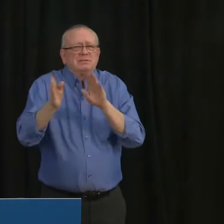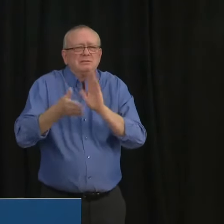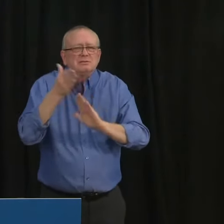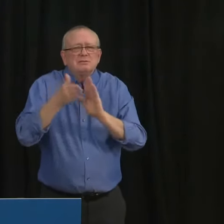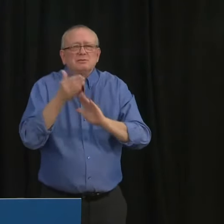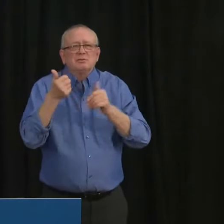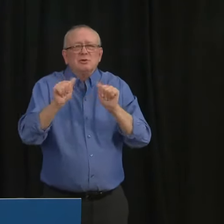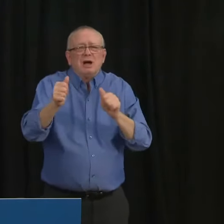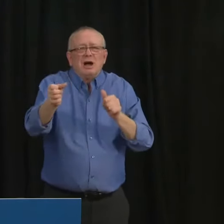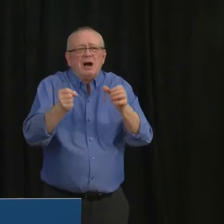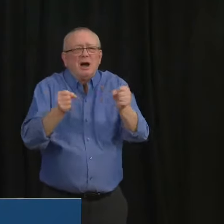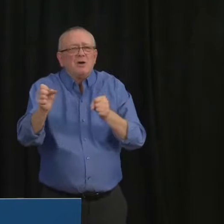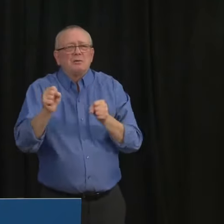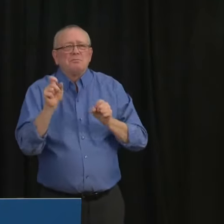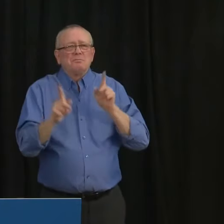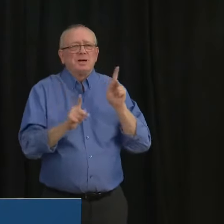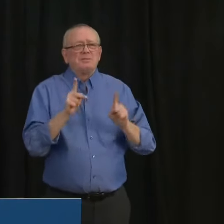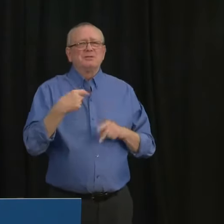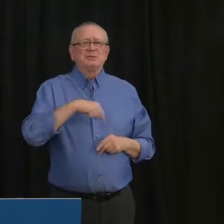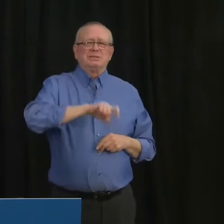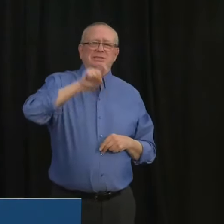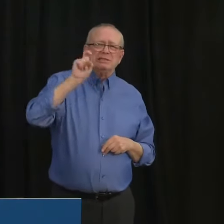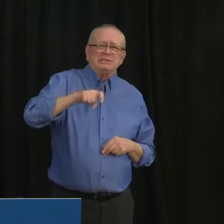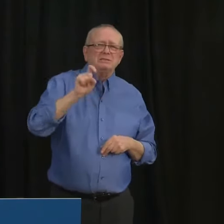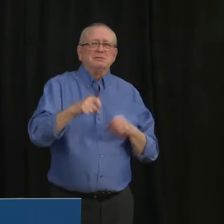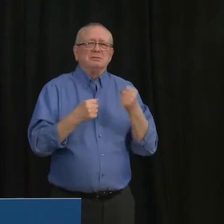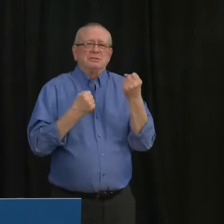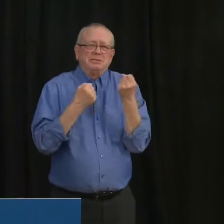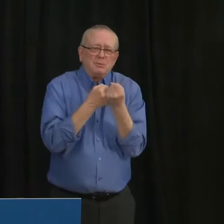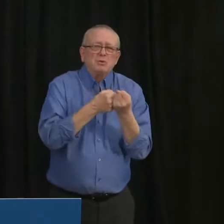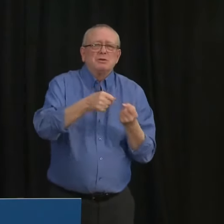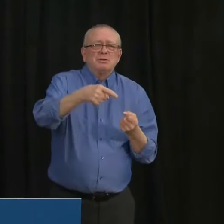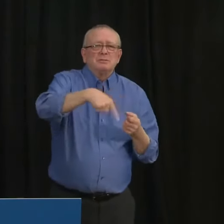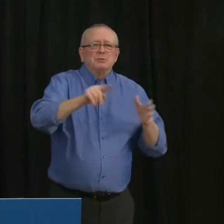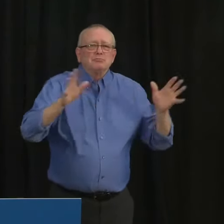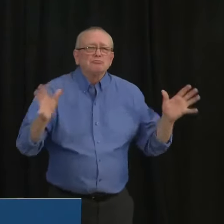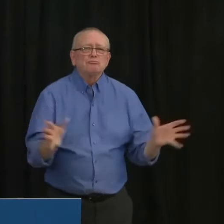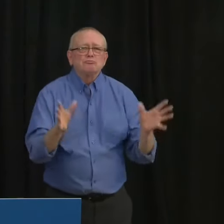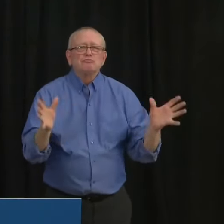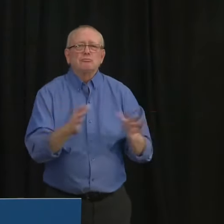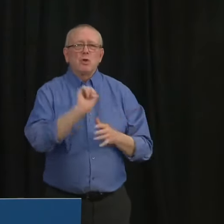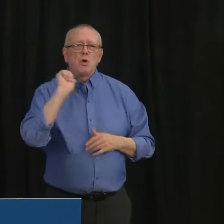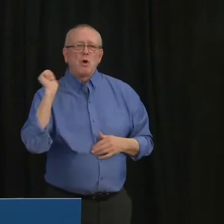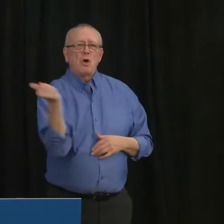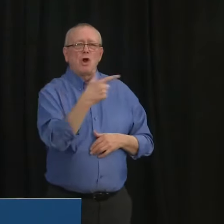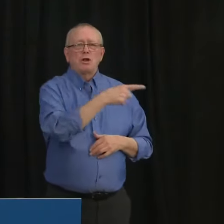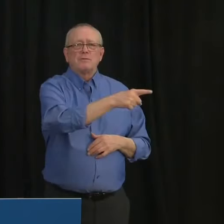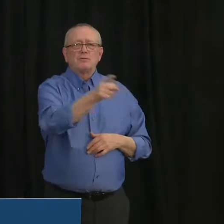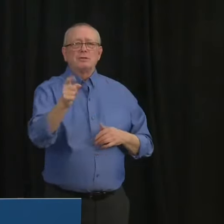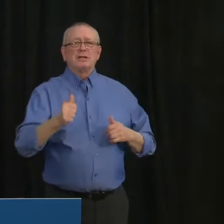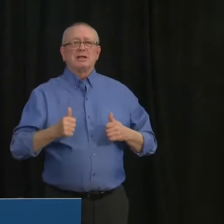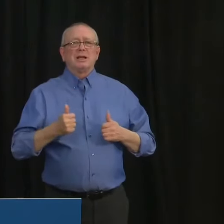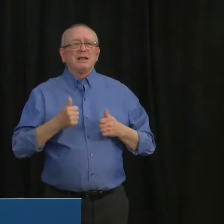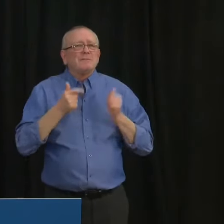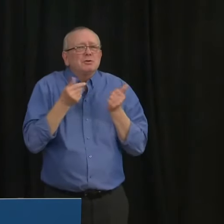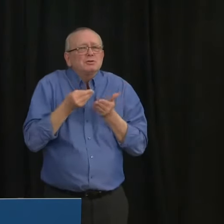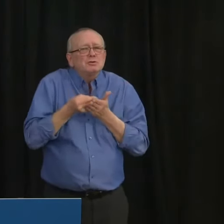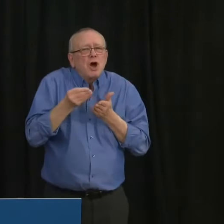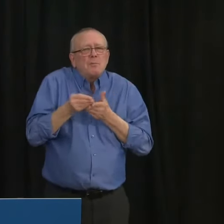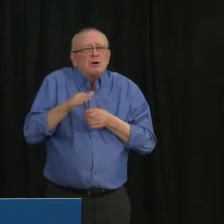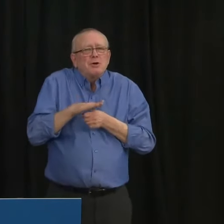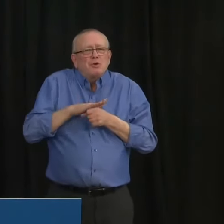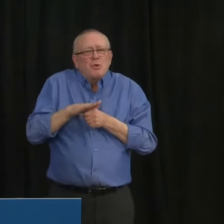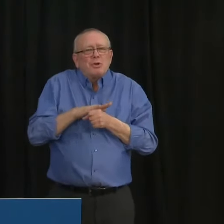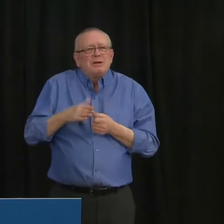need to know Albertans have their back and so I encourage all Albertans to shop local and continue to